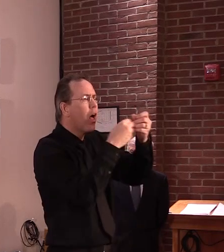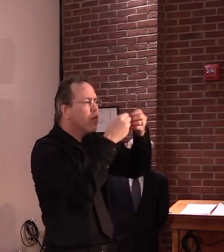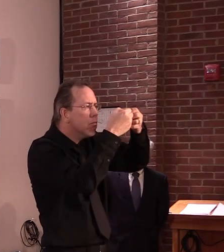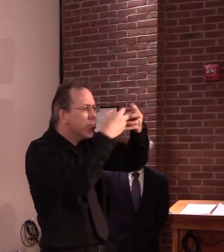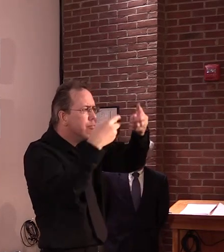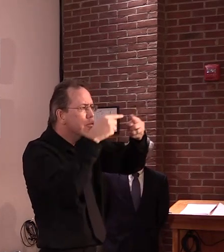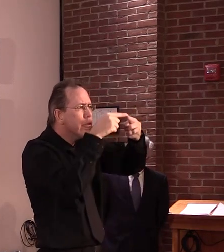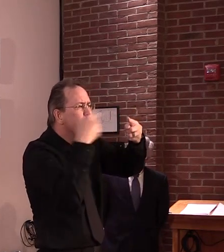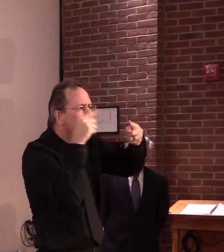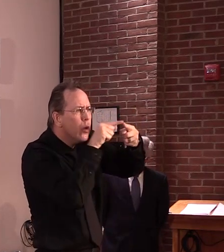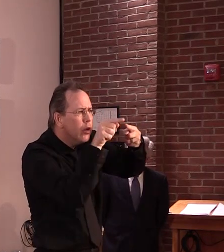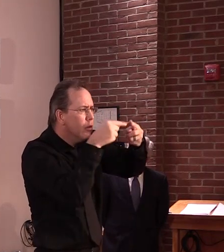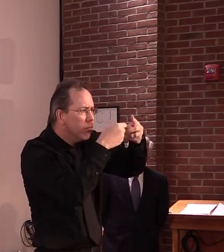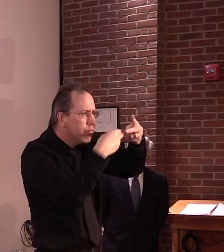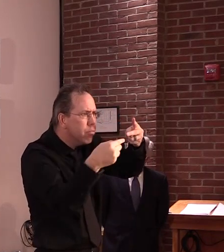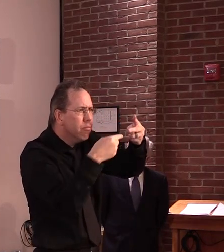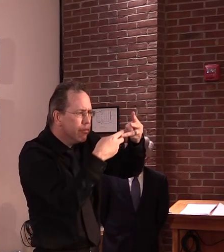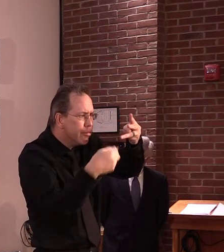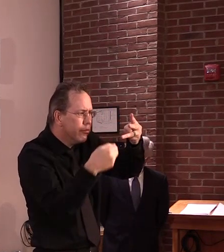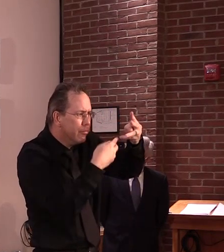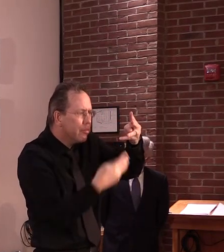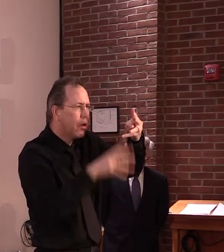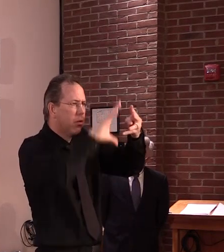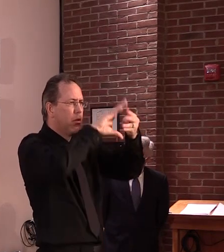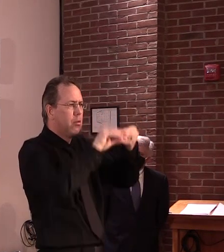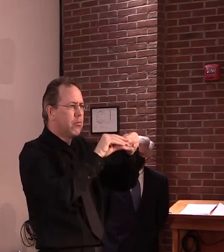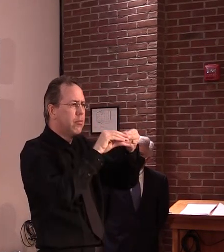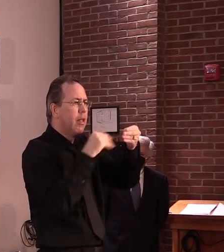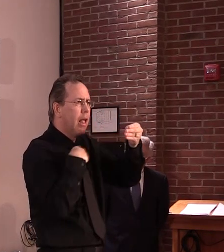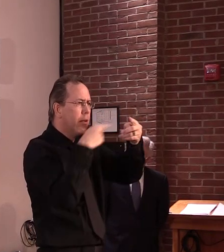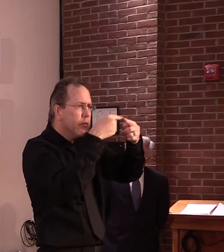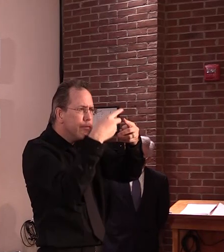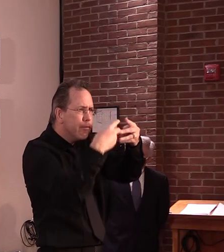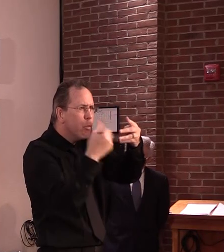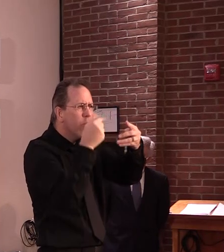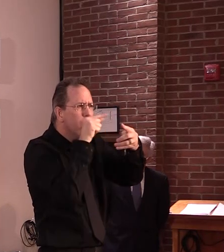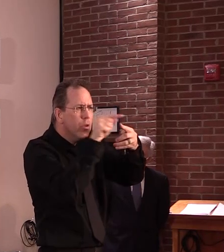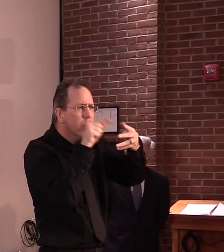But, you know, I think that's pretty much the clearest answer I can give.